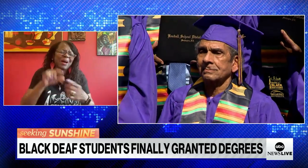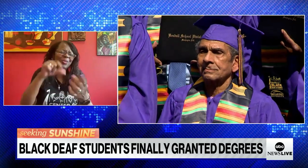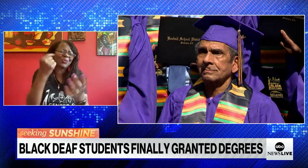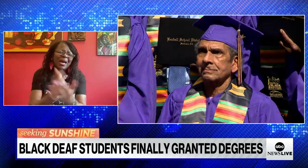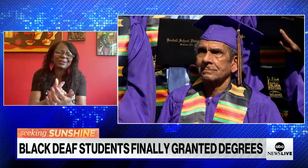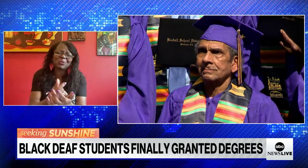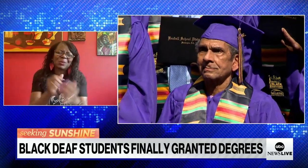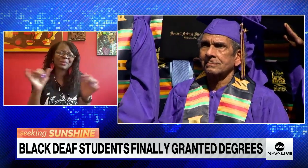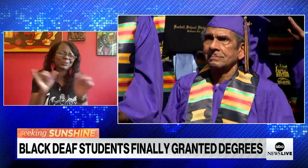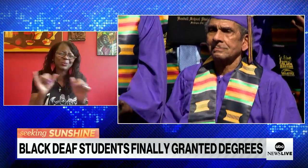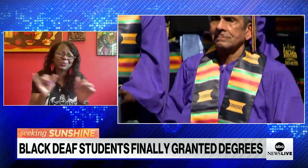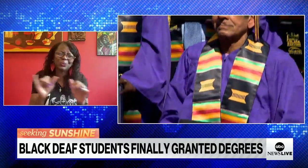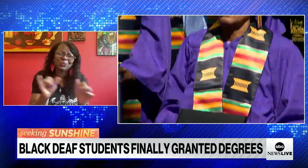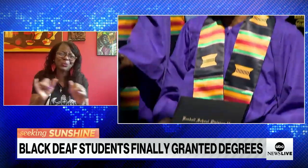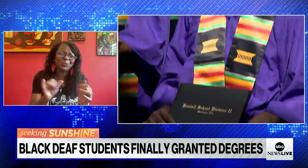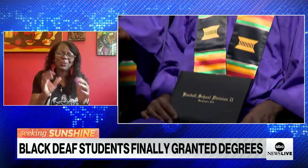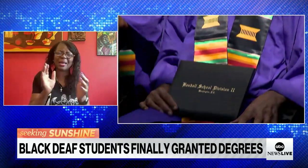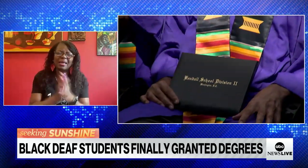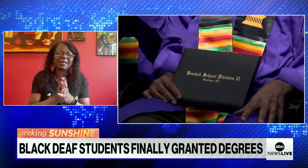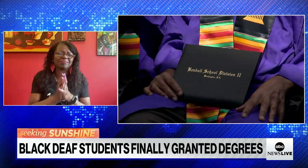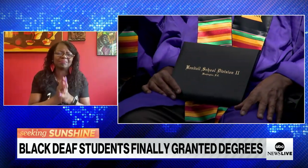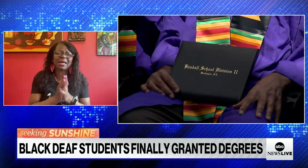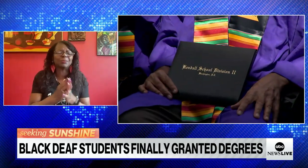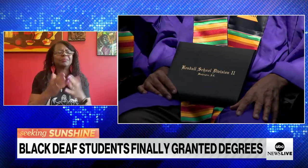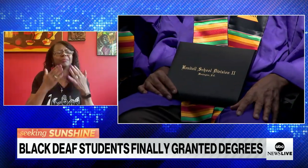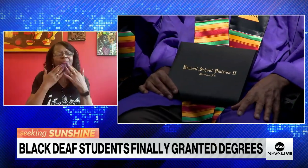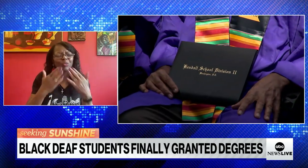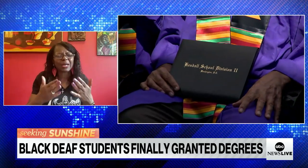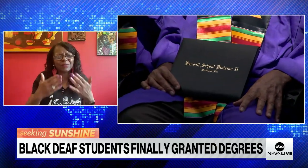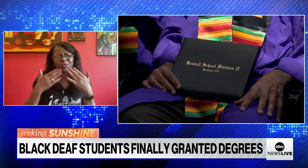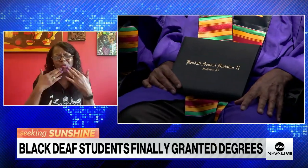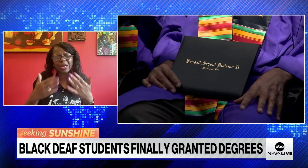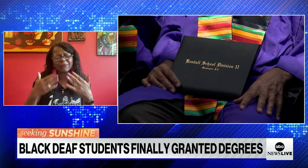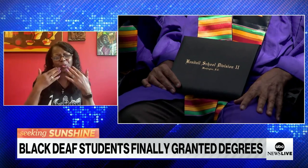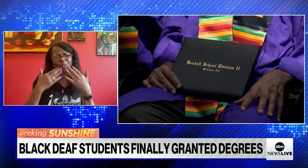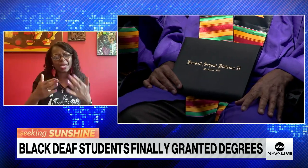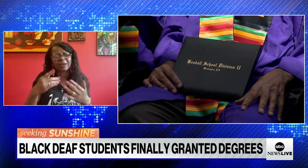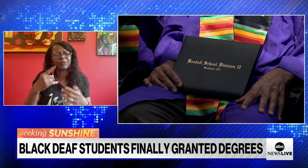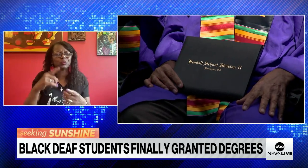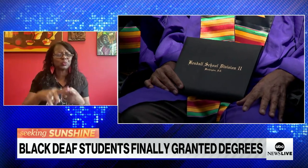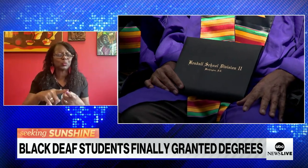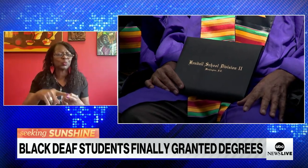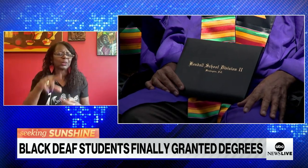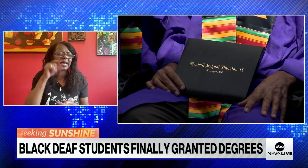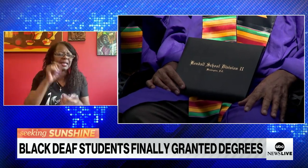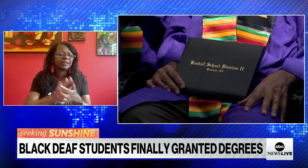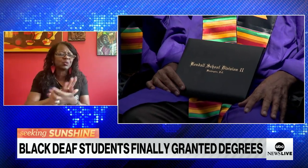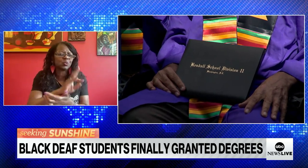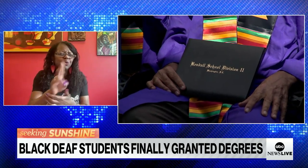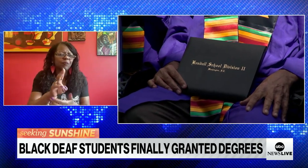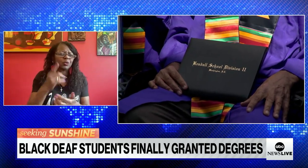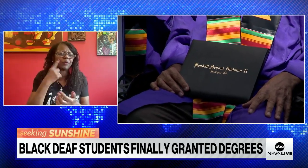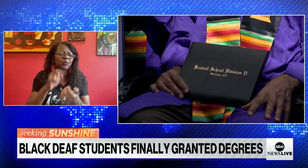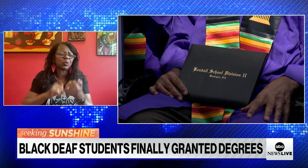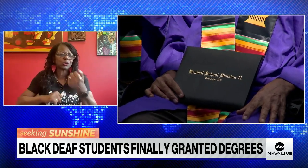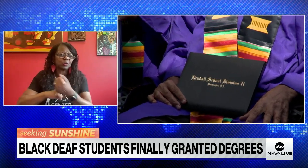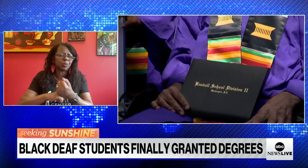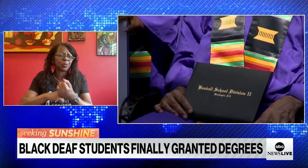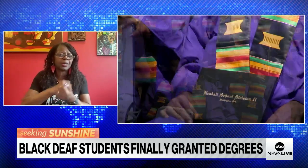with Ebonics, if you will, in American Sign Language. So it's a wonderful moment. And thank